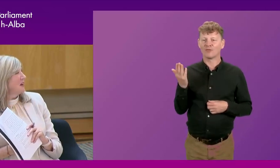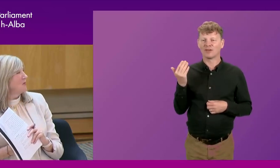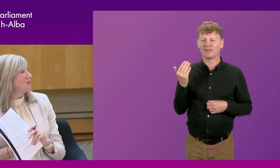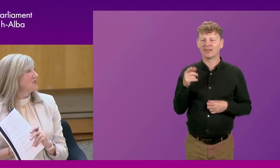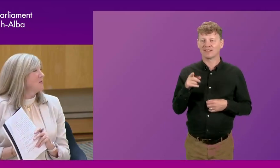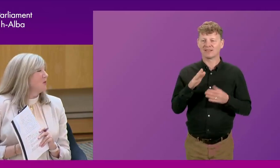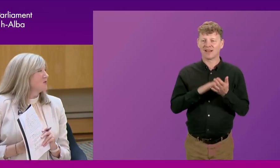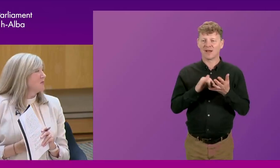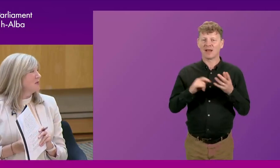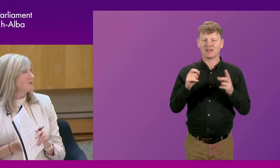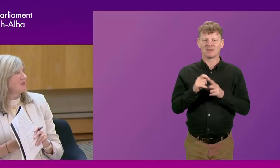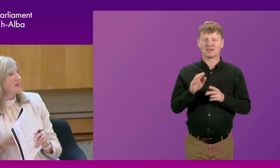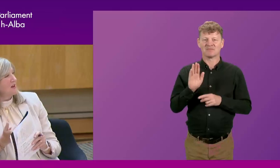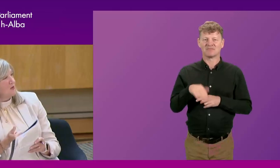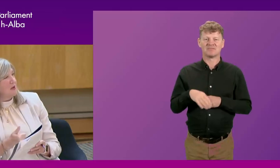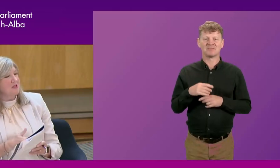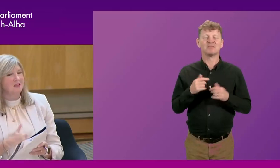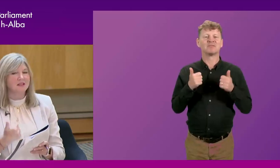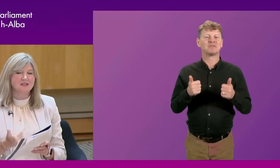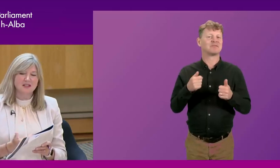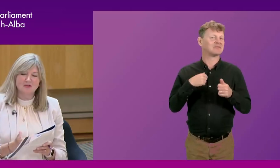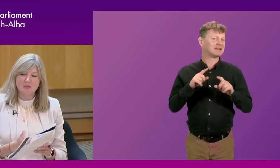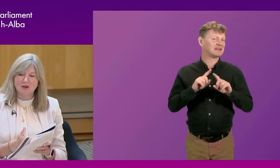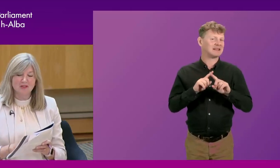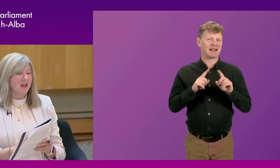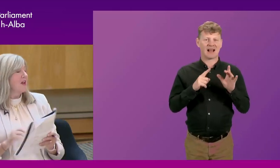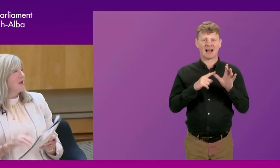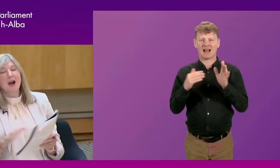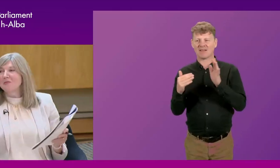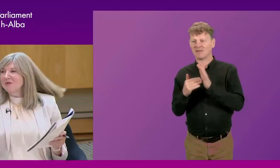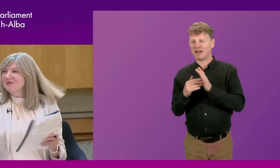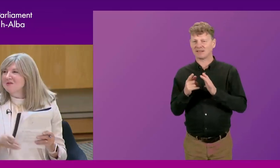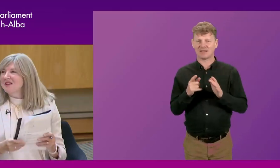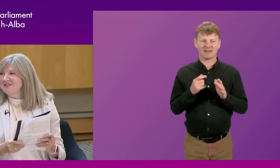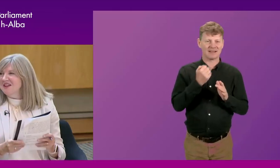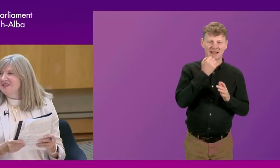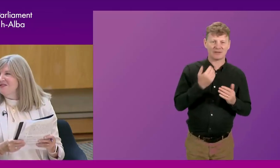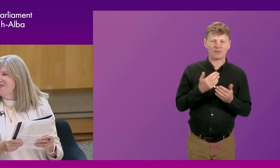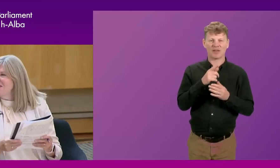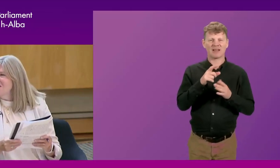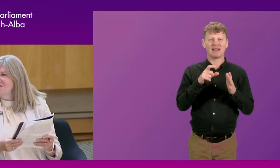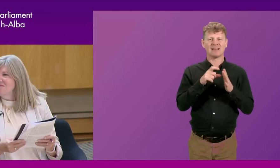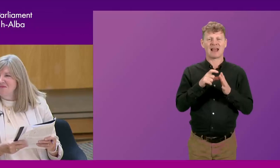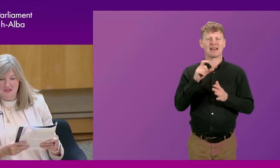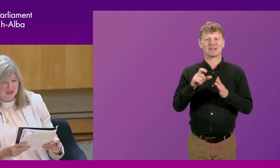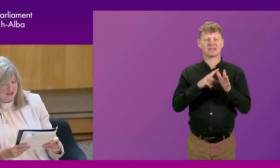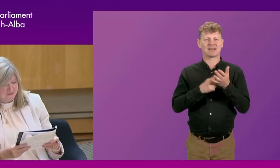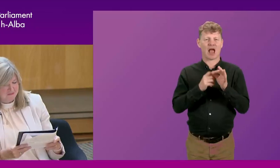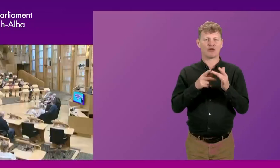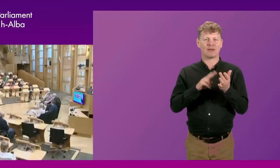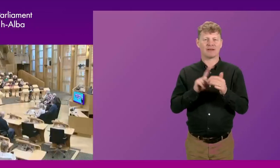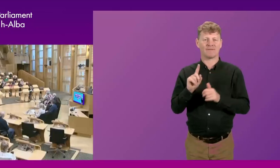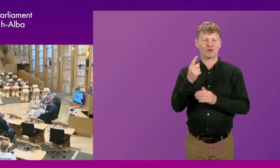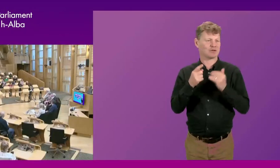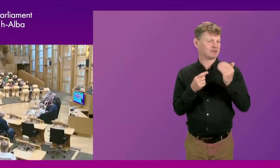I'm not going to say what order I'm going, I was thinking alphabetically, date of birth. Anyway, I'm going to go to Dennis Canavan first. Dennis.